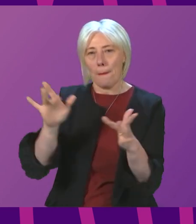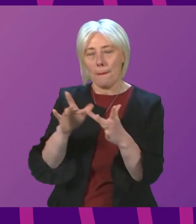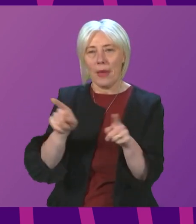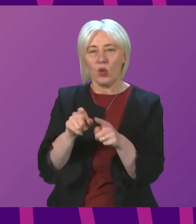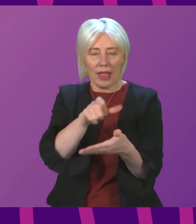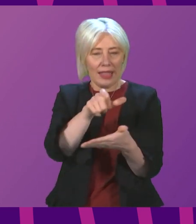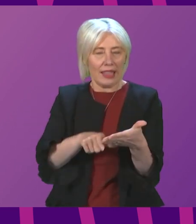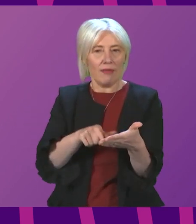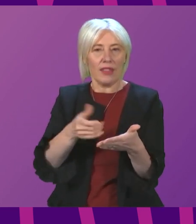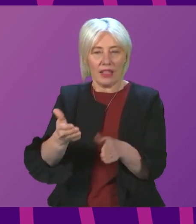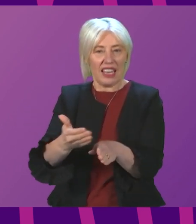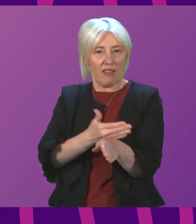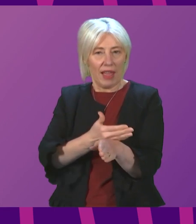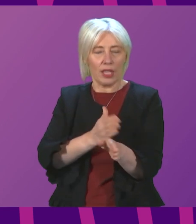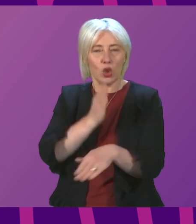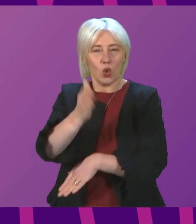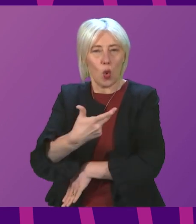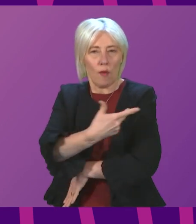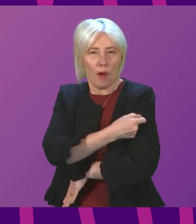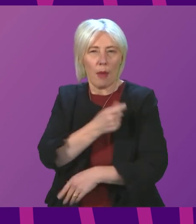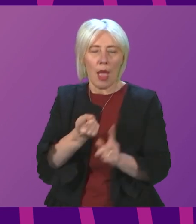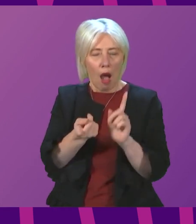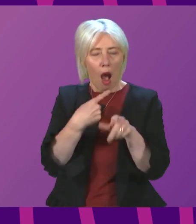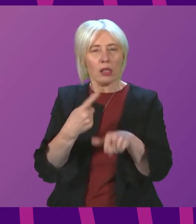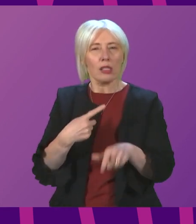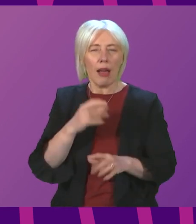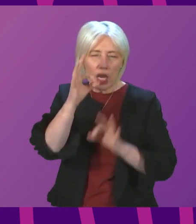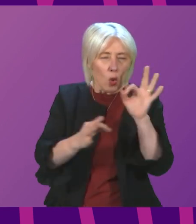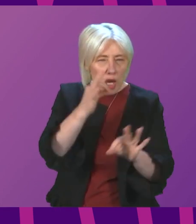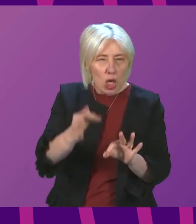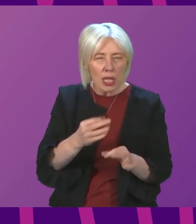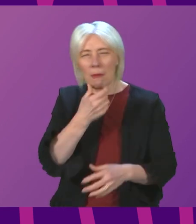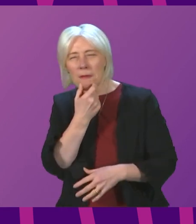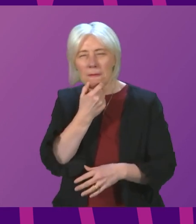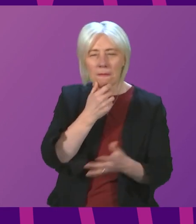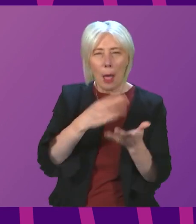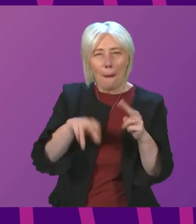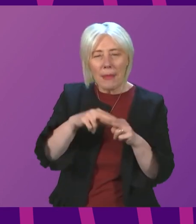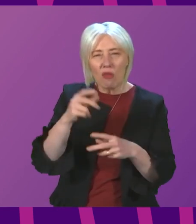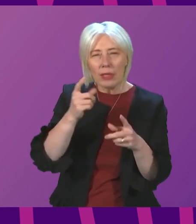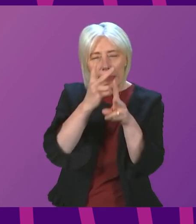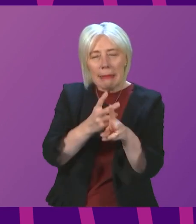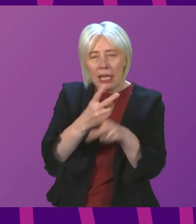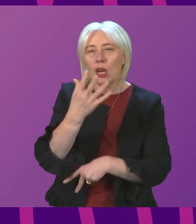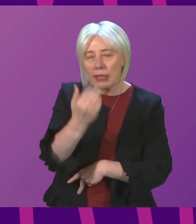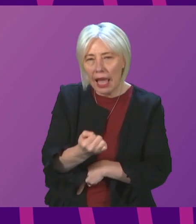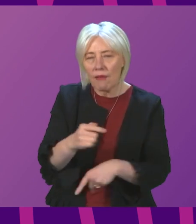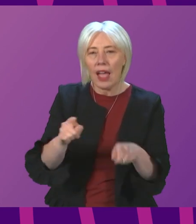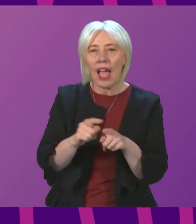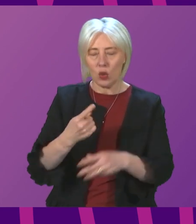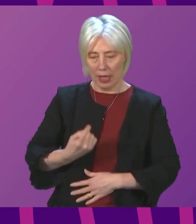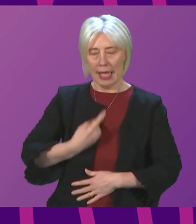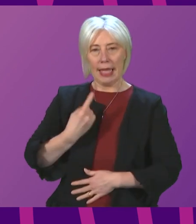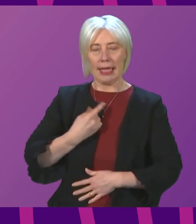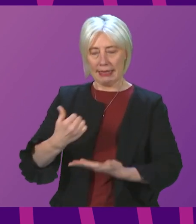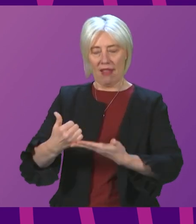in advance of appointments with answers to questions that parents and carers might have. There is also, as I indicated last week, a self-help guide on